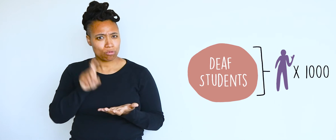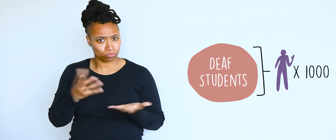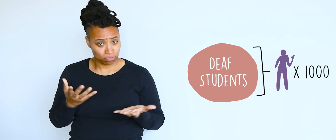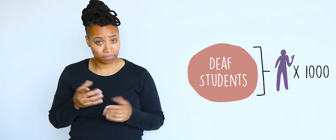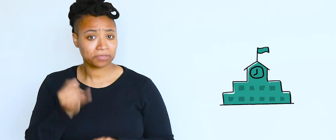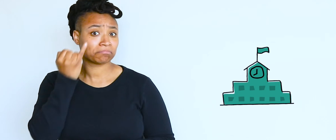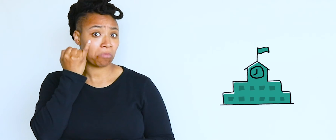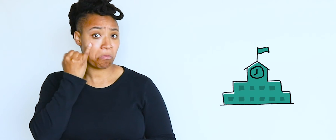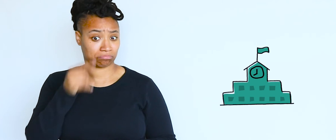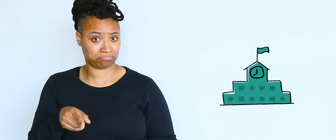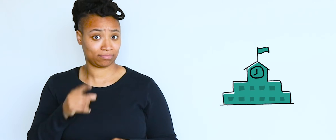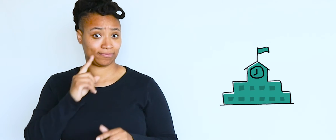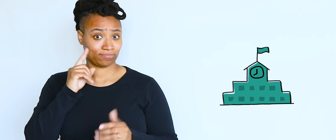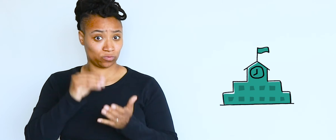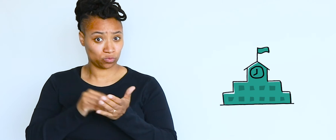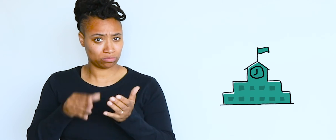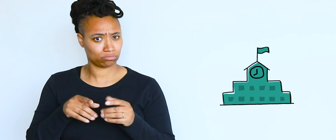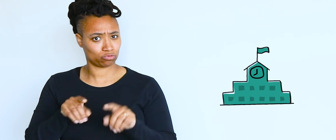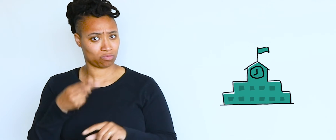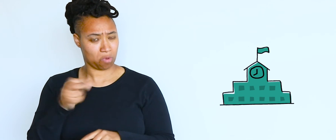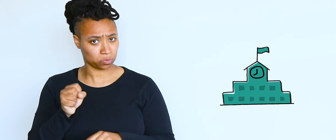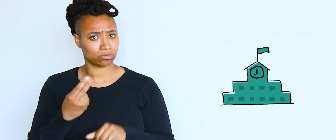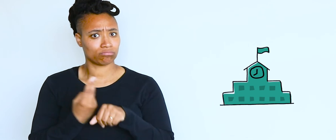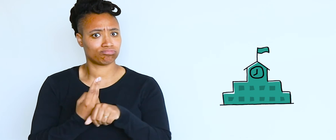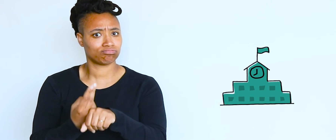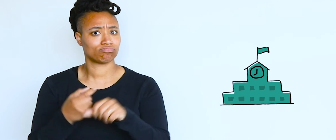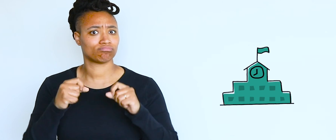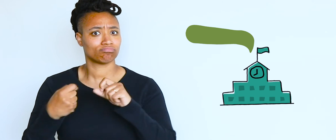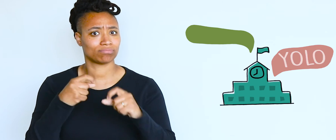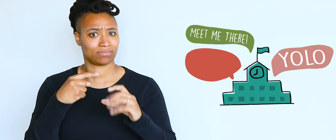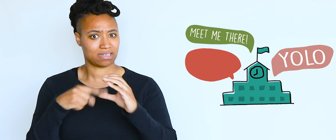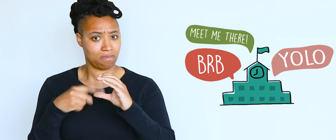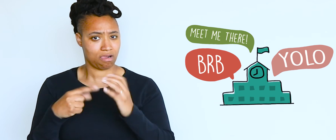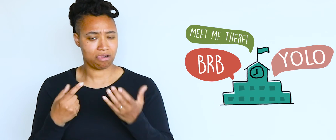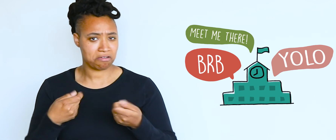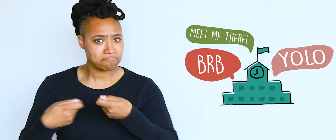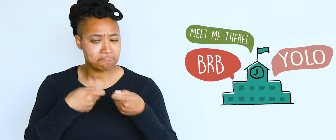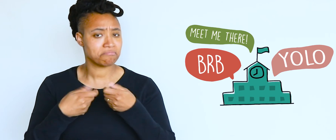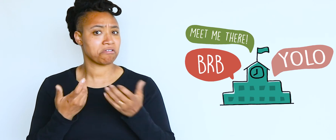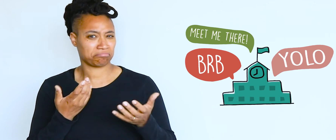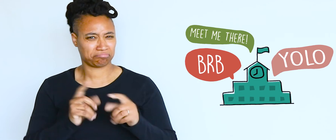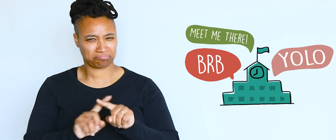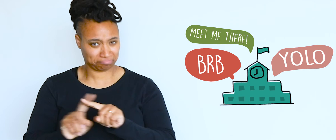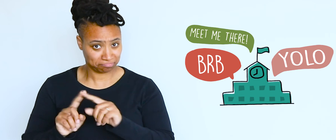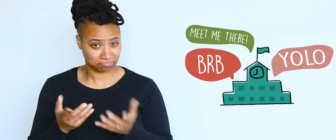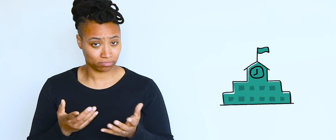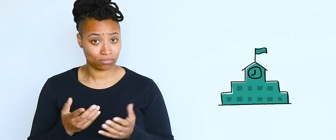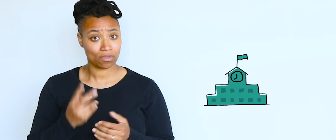analyzed it with this question in mind. What is the impact of a deaf student's use of text-based communication on their English literacy skills two